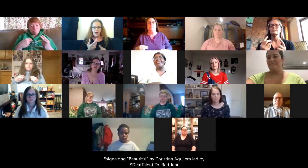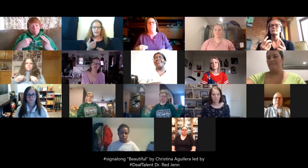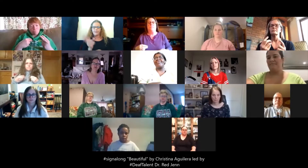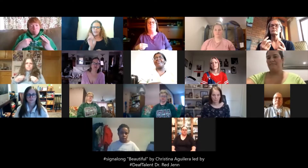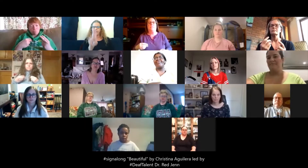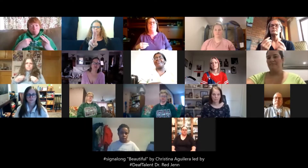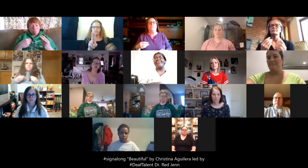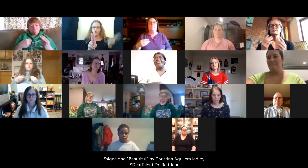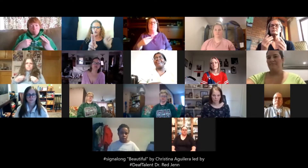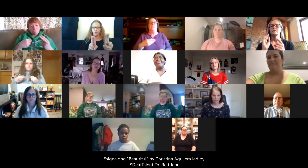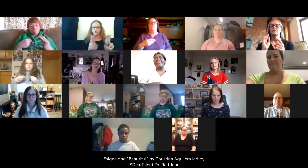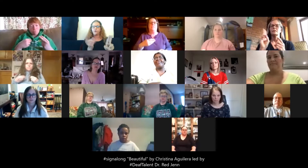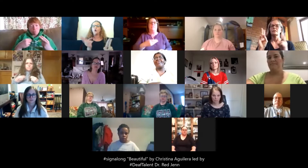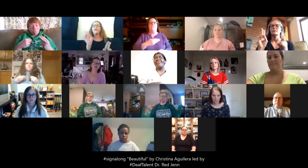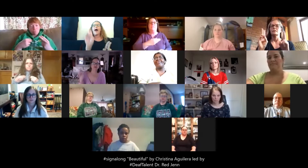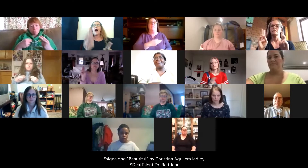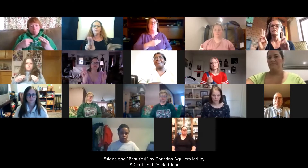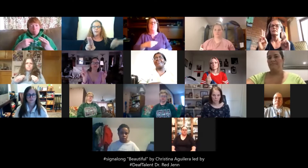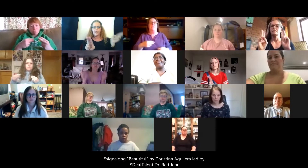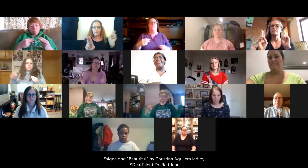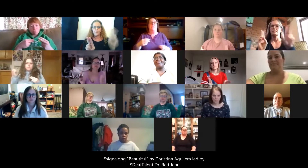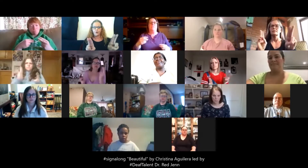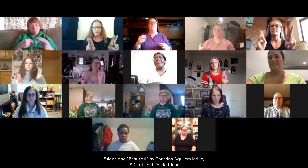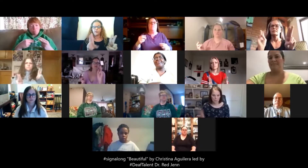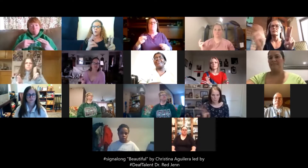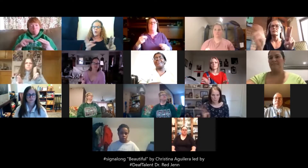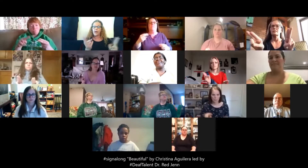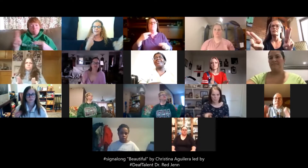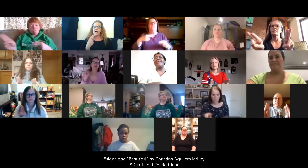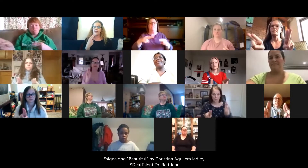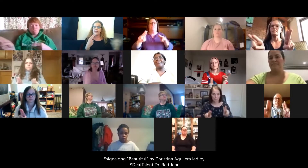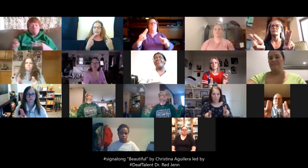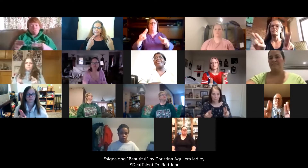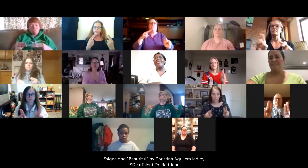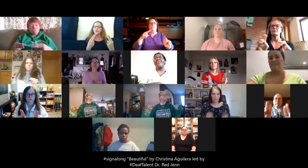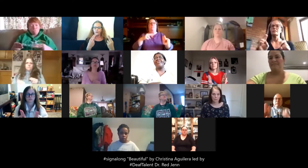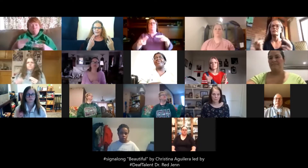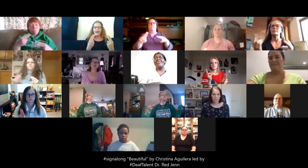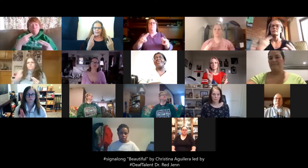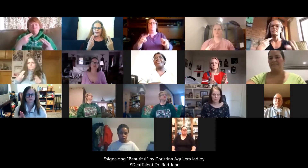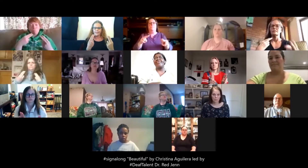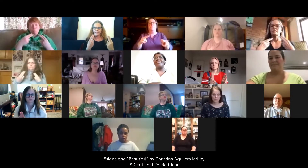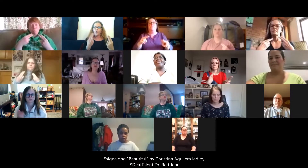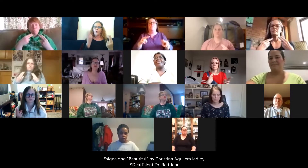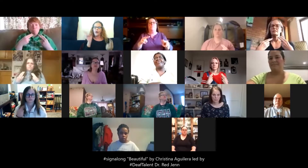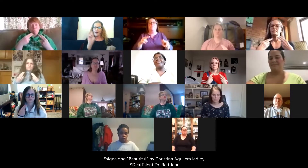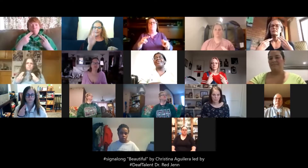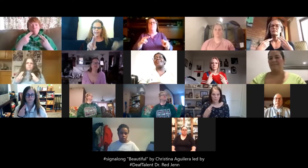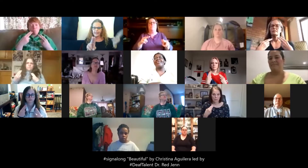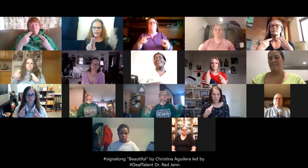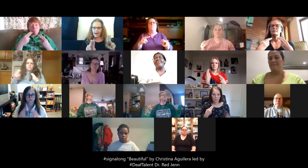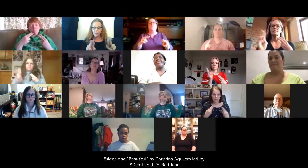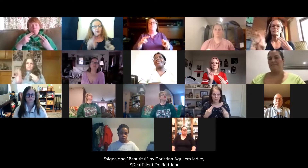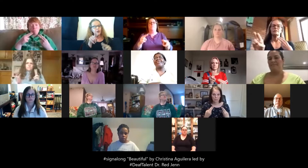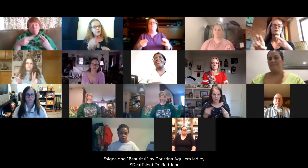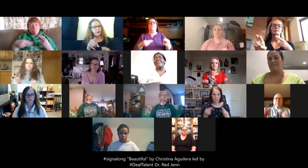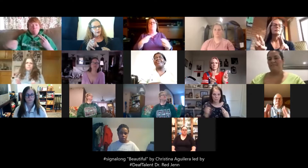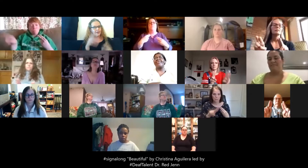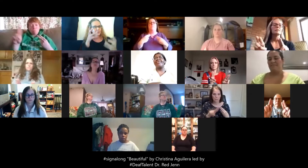Right? It's insult you. So it goes out to the other person. So when I sign in, you sign in. When I sign out, you